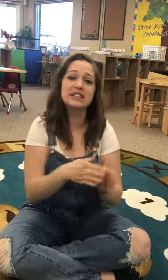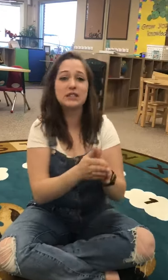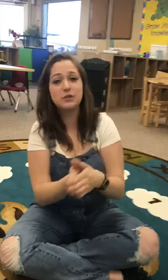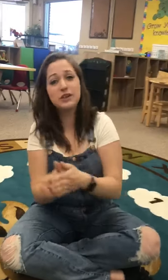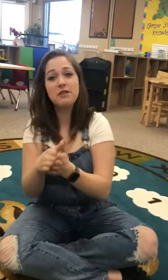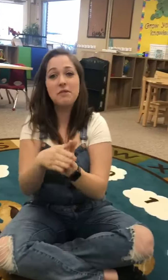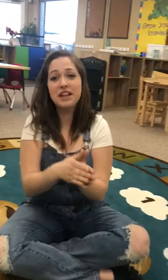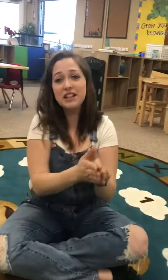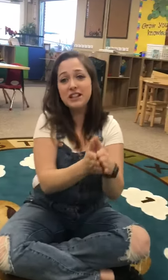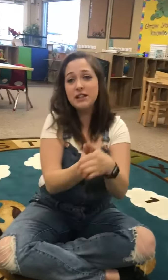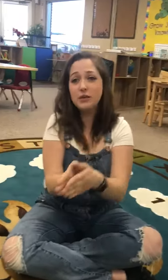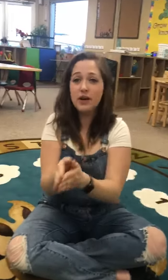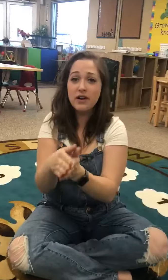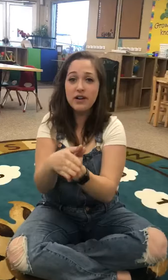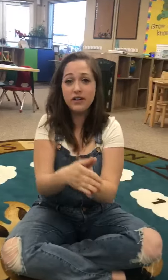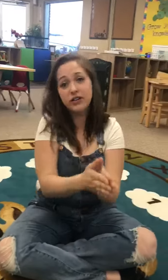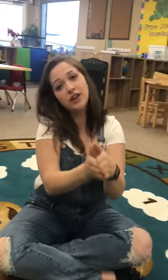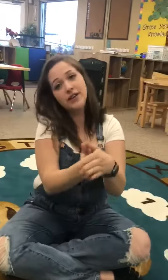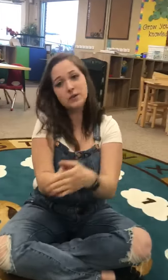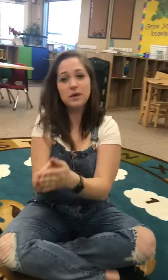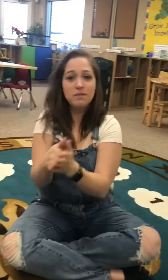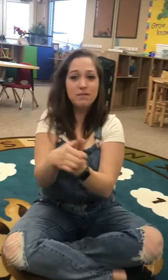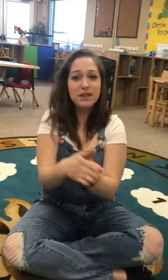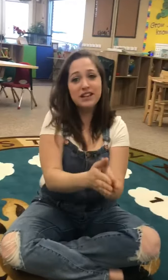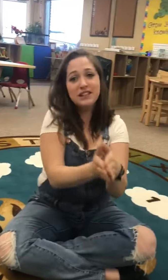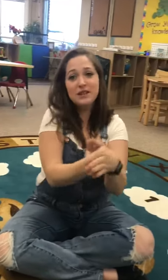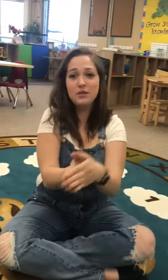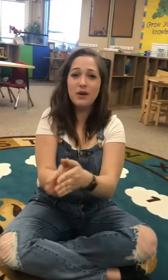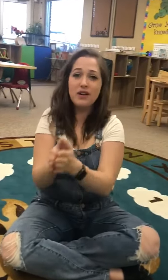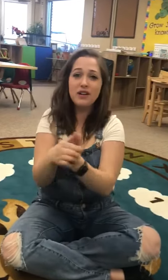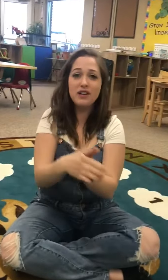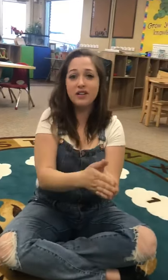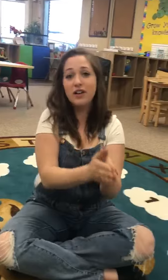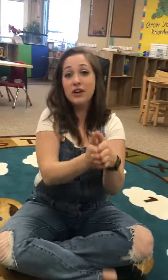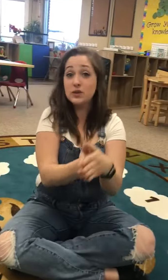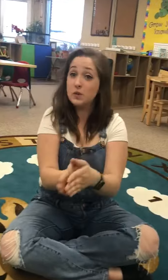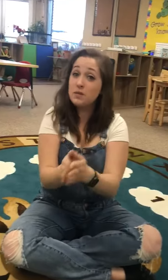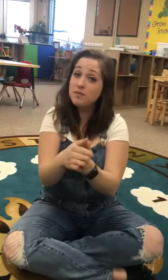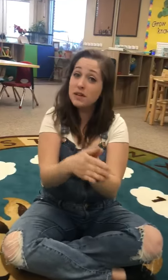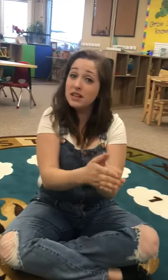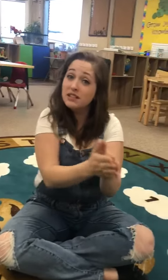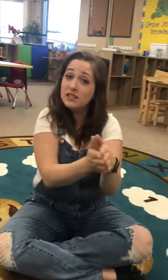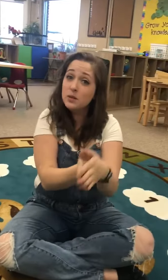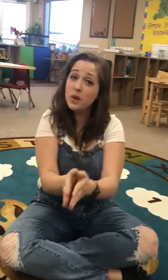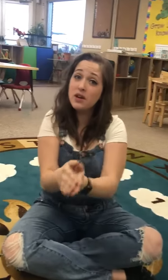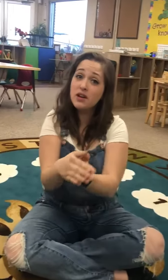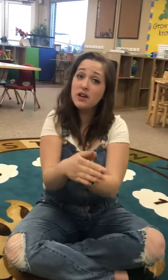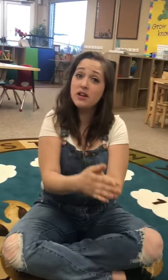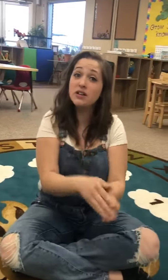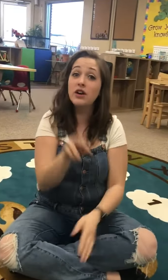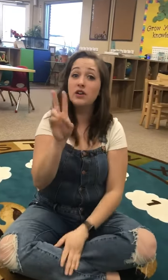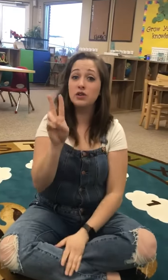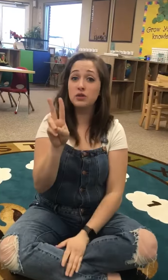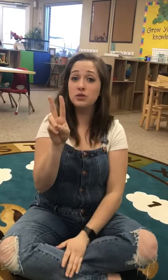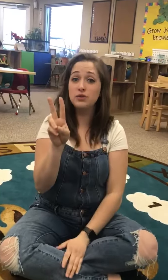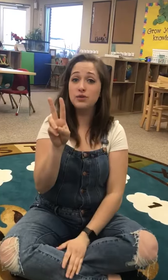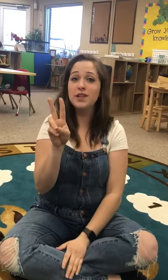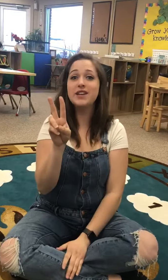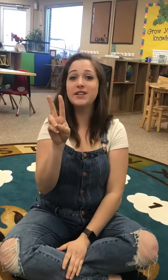swimming in the water swimming in the water two little